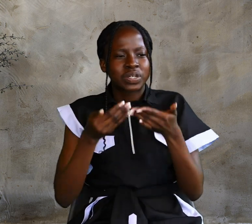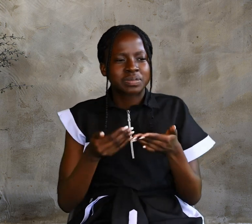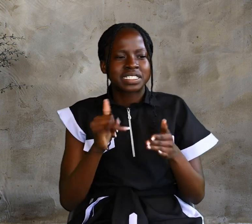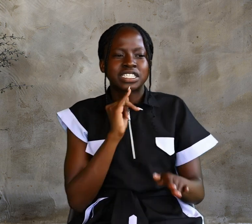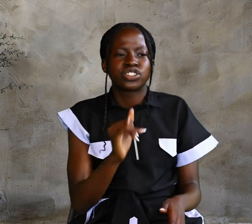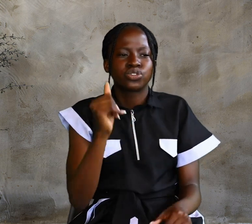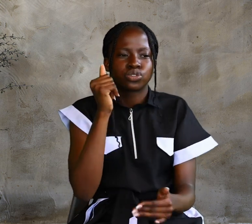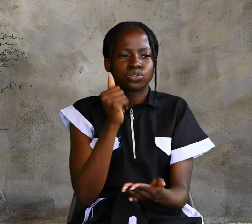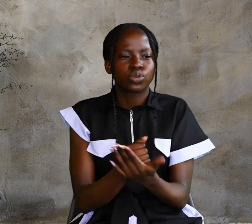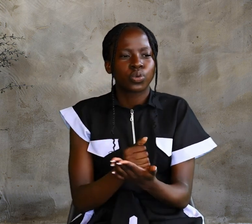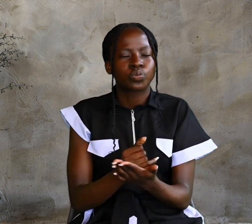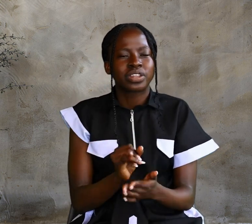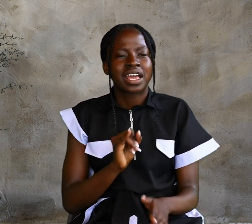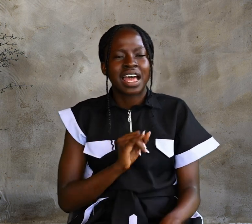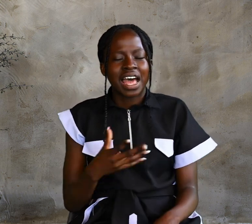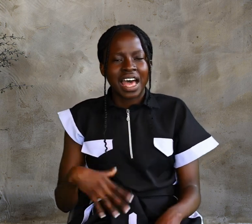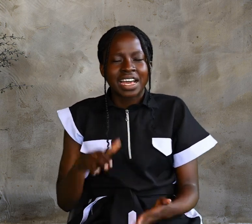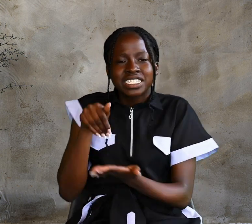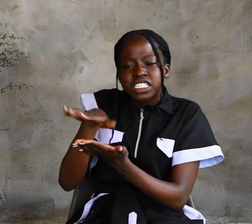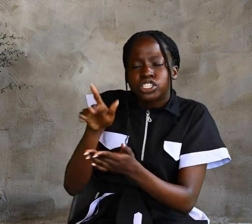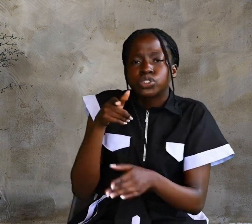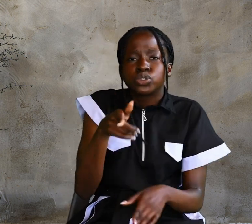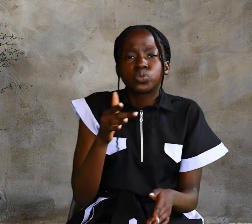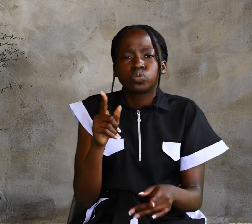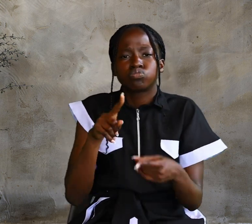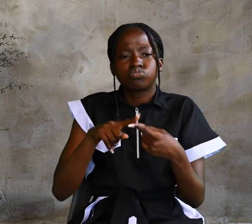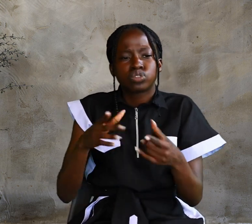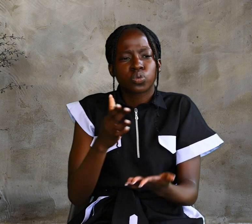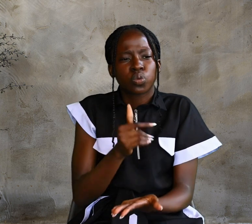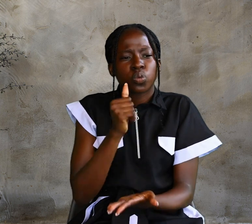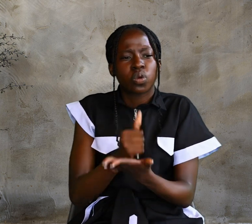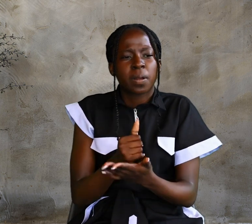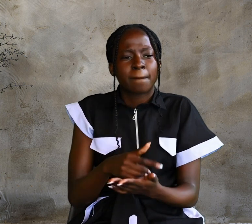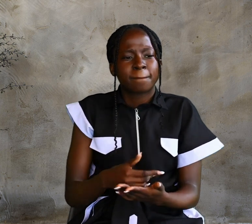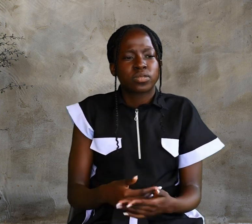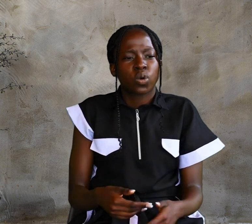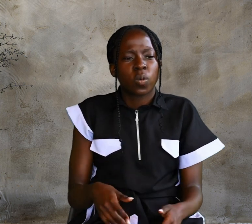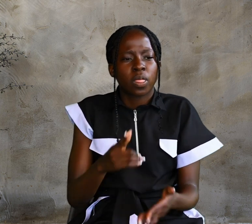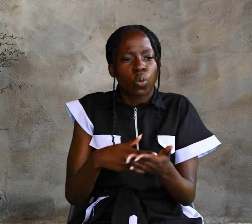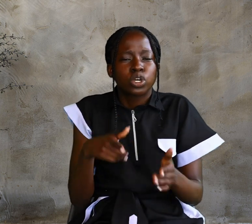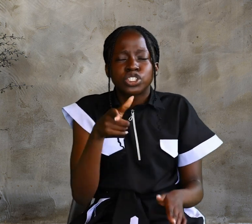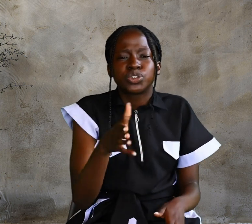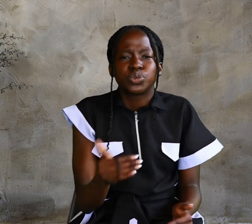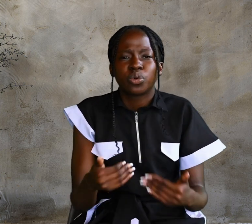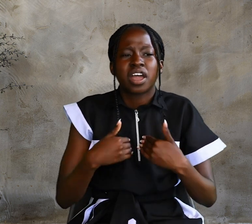I sent you to reap what you have not worked for.